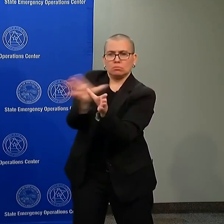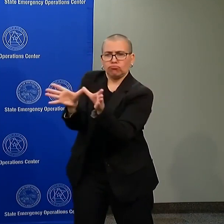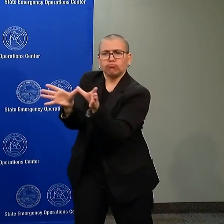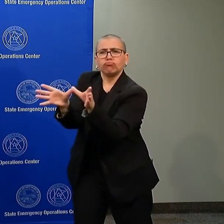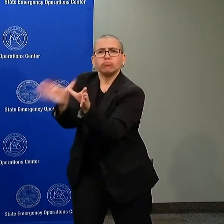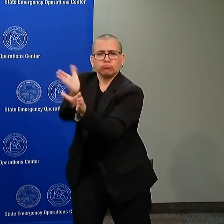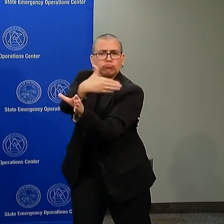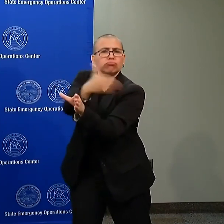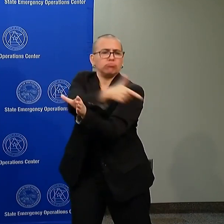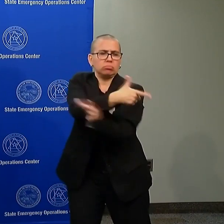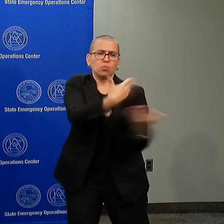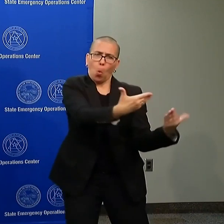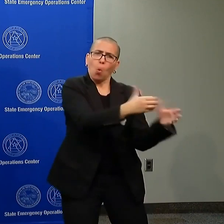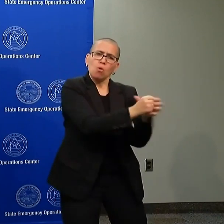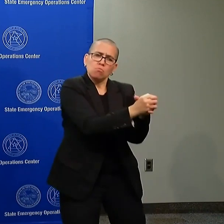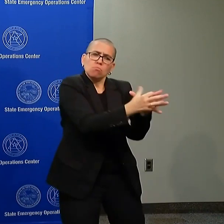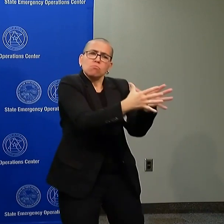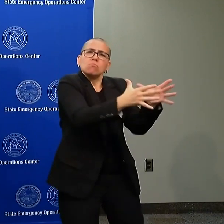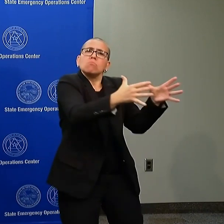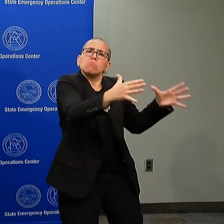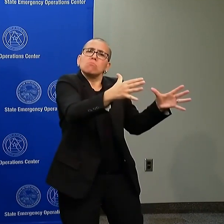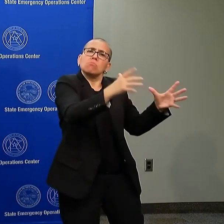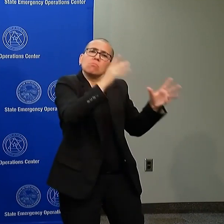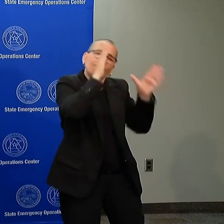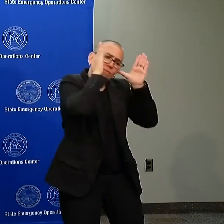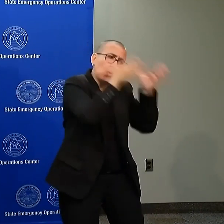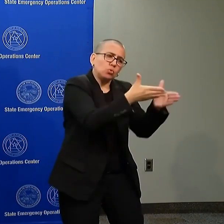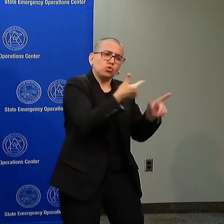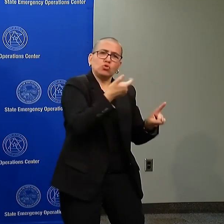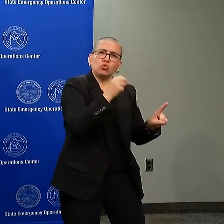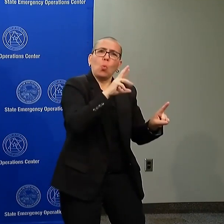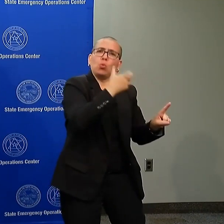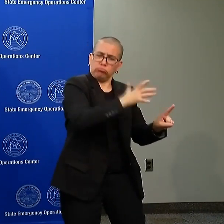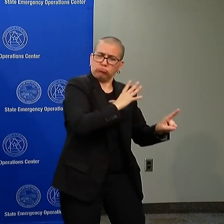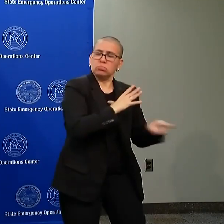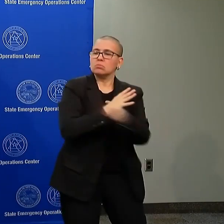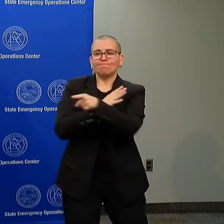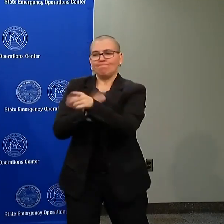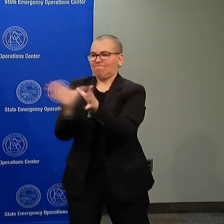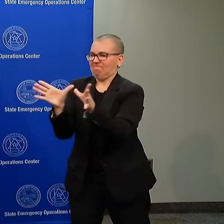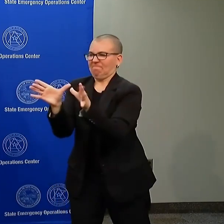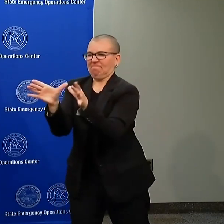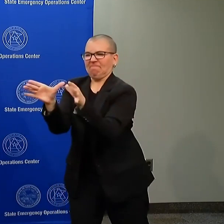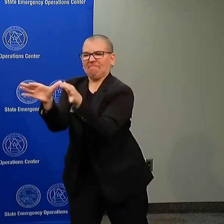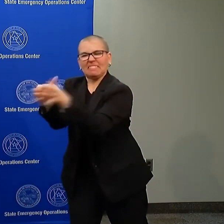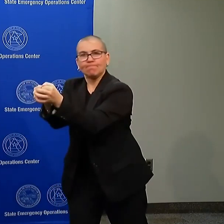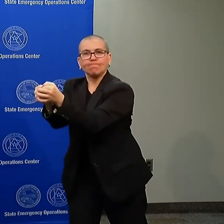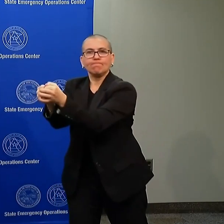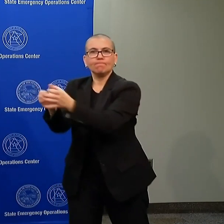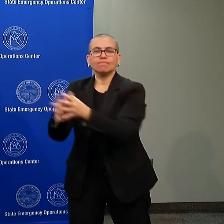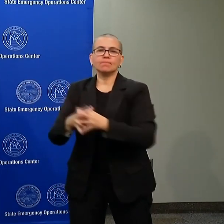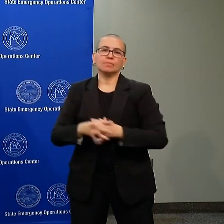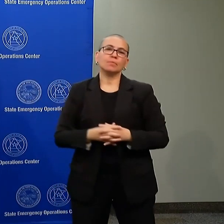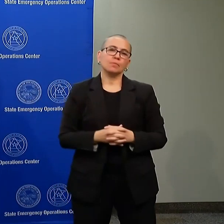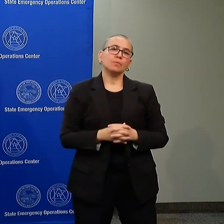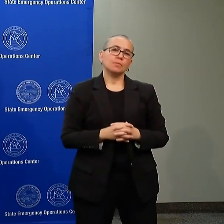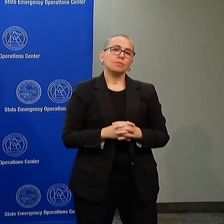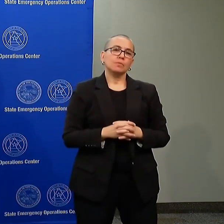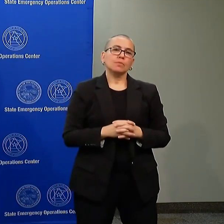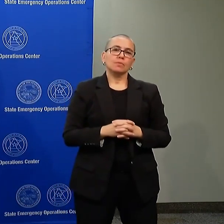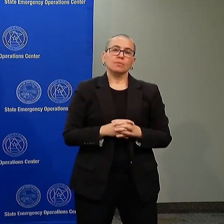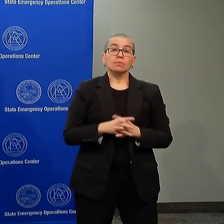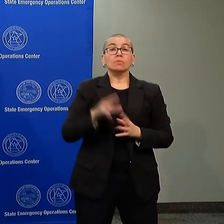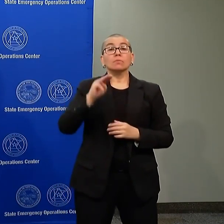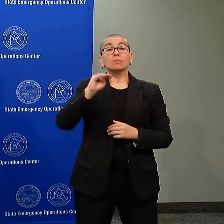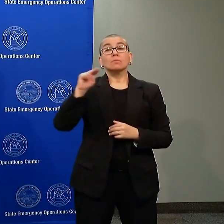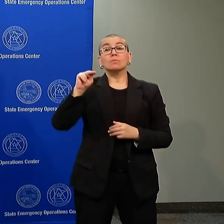And we cannot as a community, we cannot as Minnesotans, we cannot as members of the Twin Cities